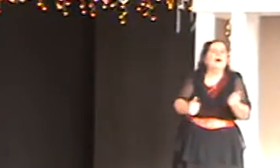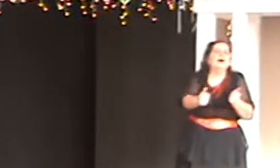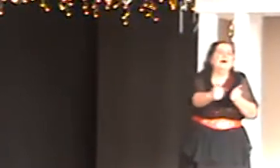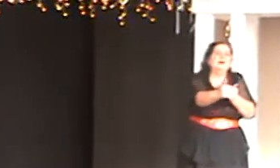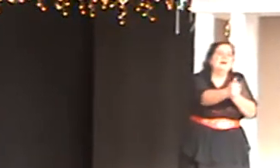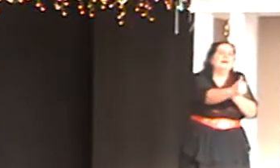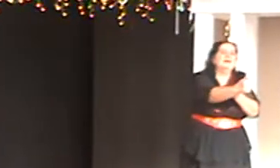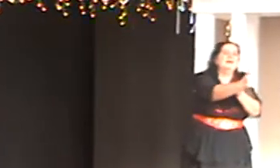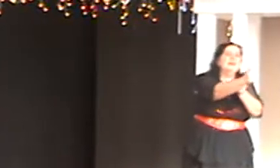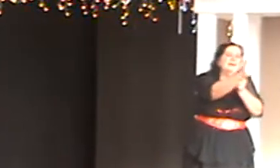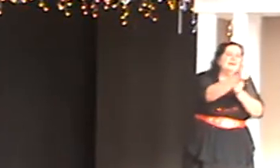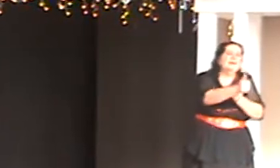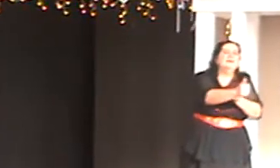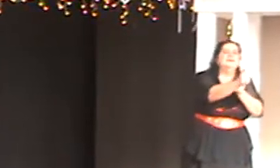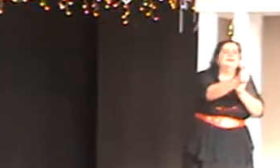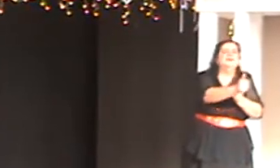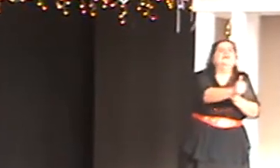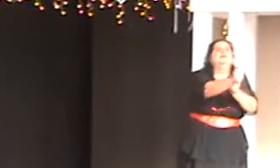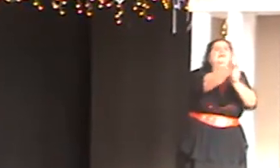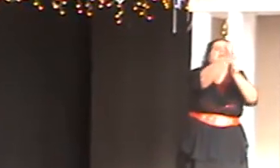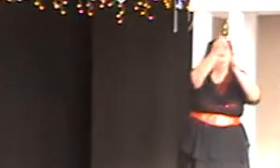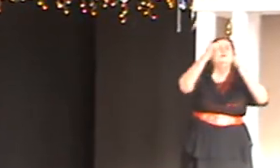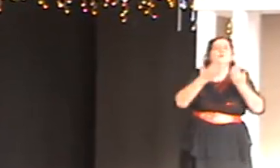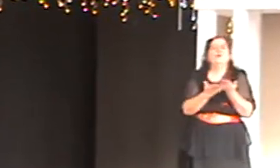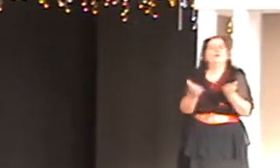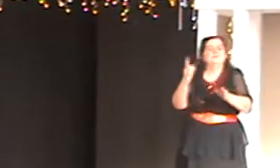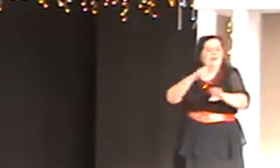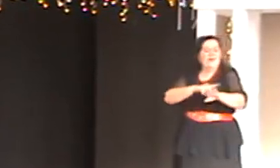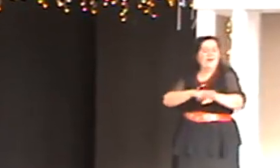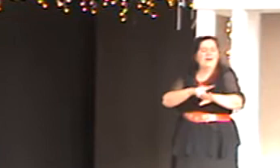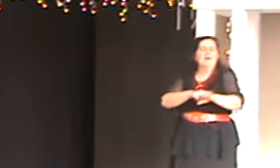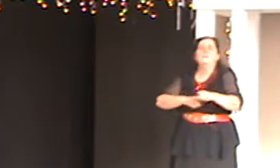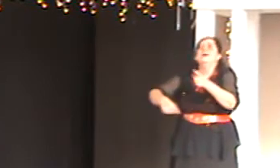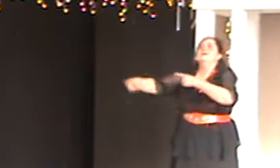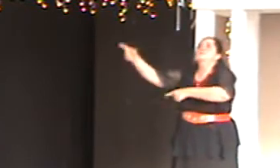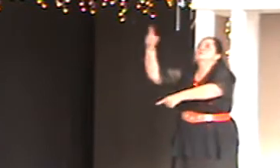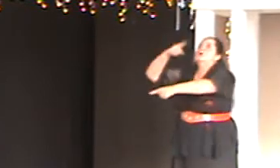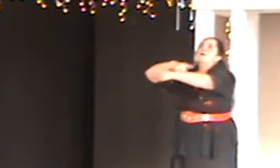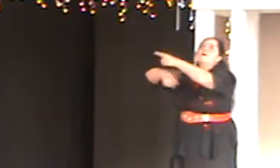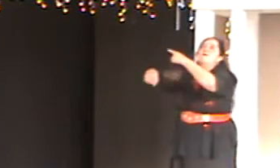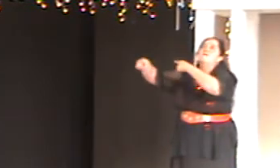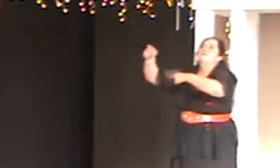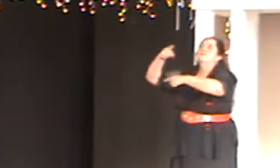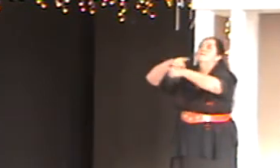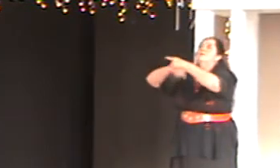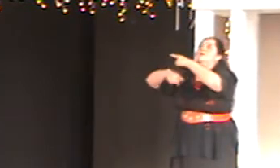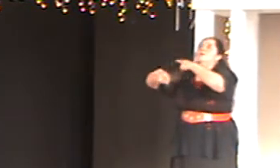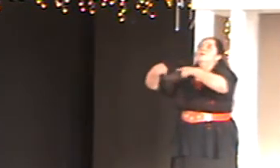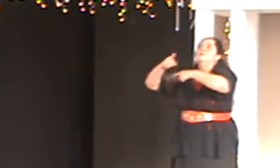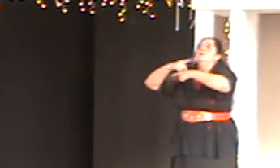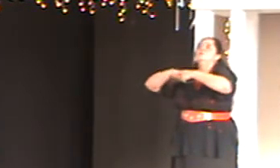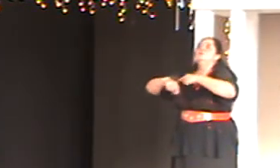feel time has come to